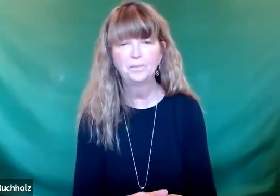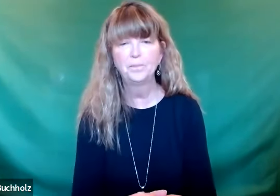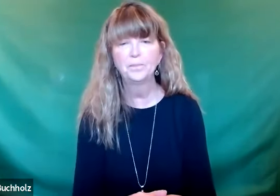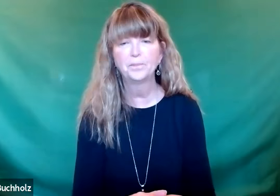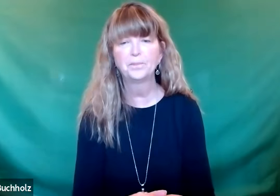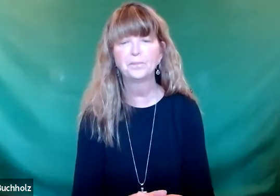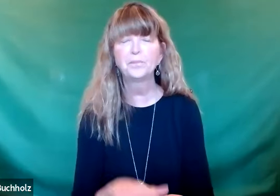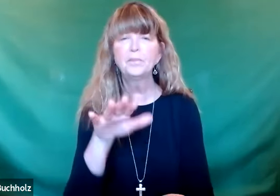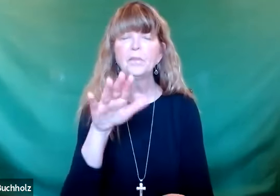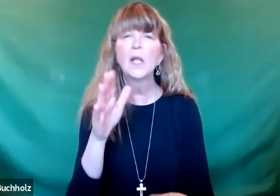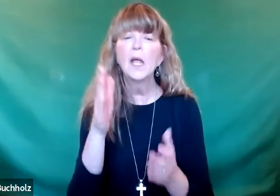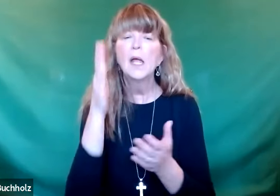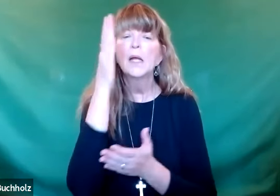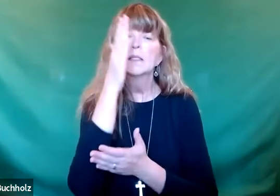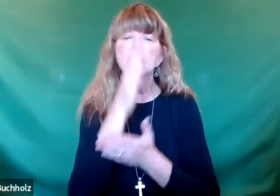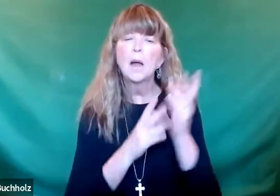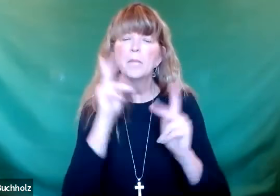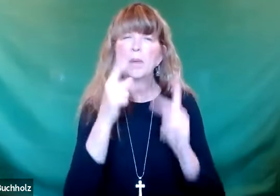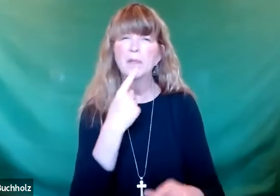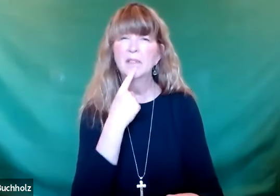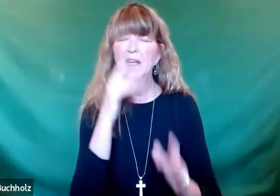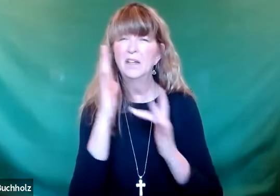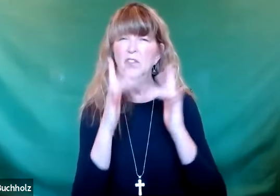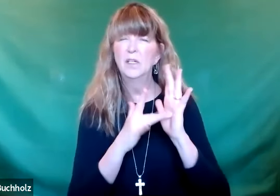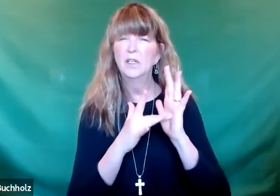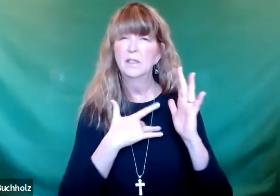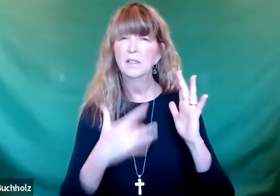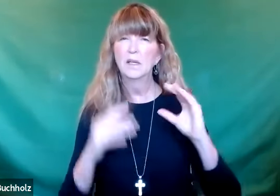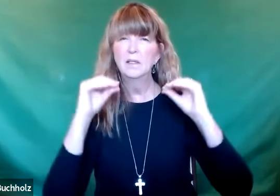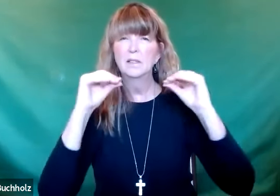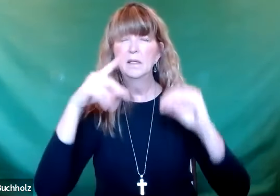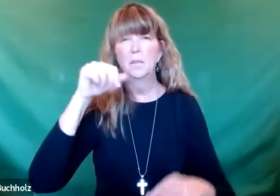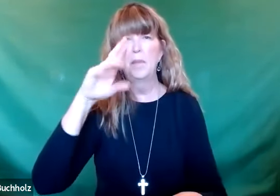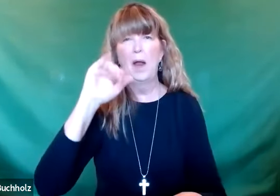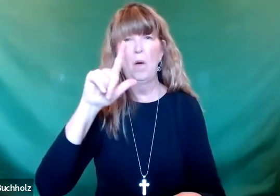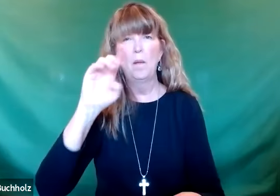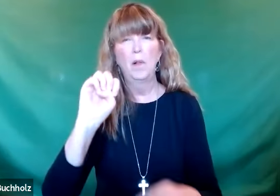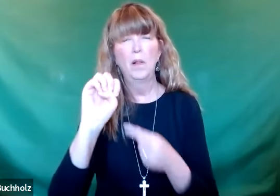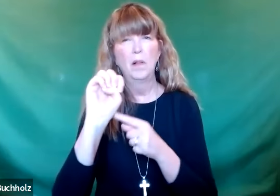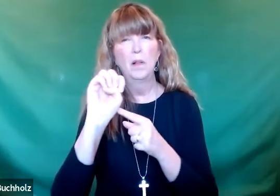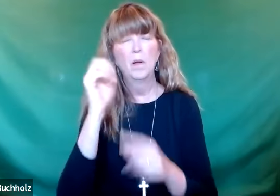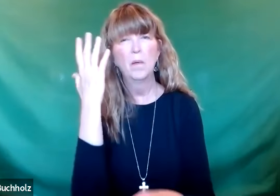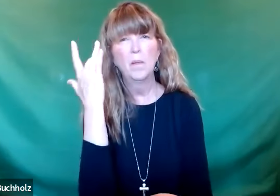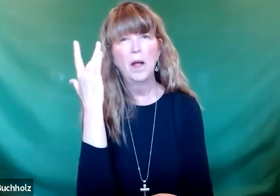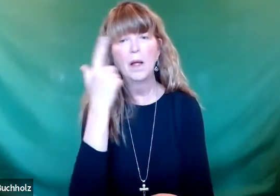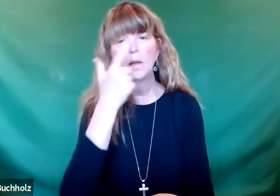I'll talk about the ear thing later. Some people said that Jesus taught in parables